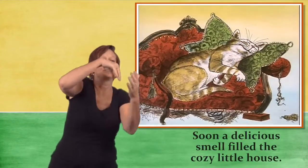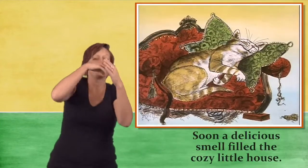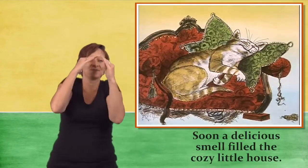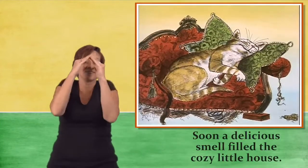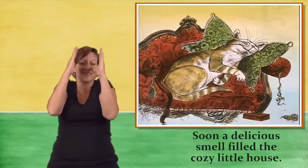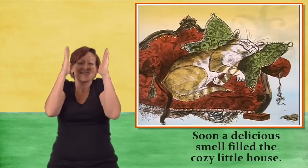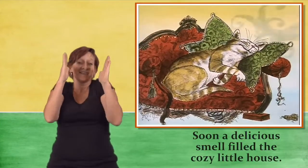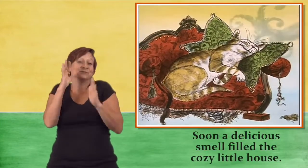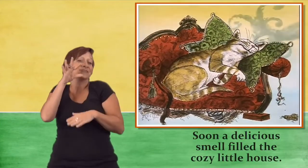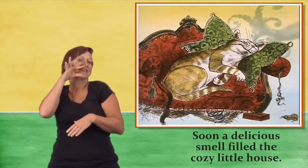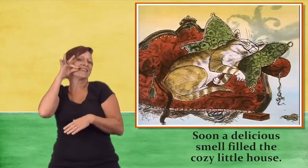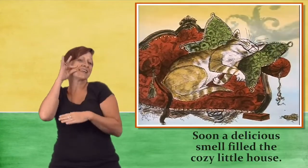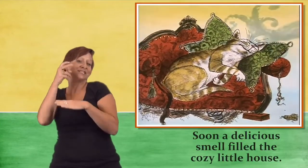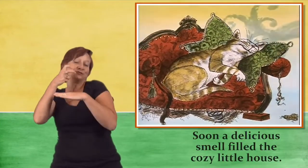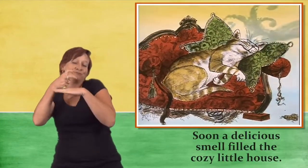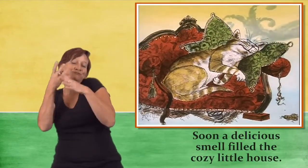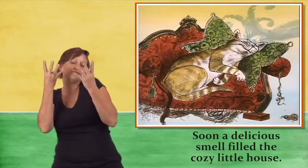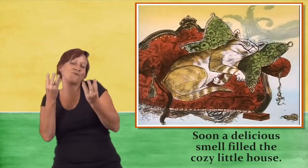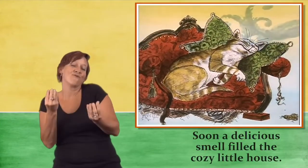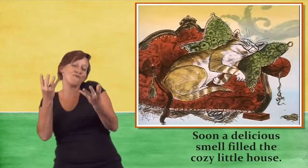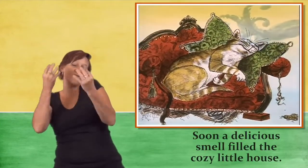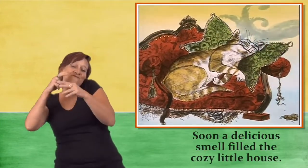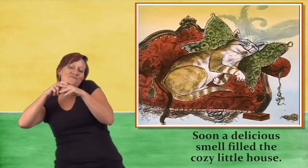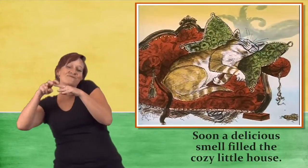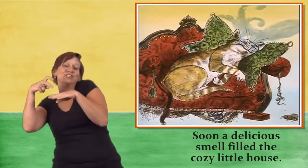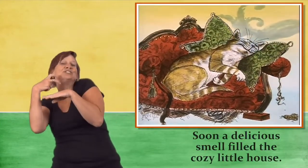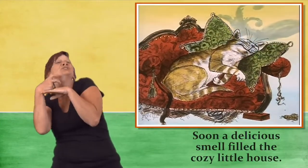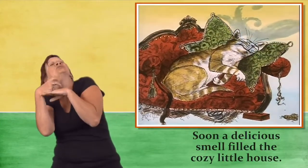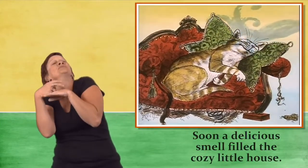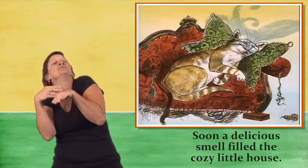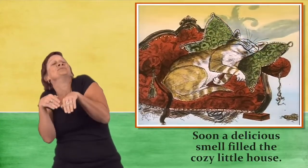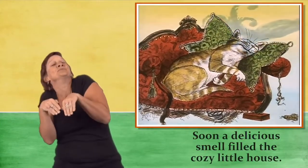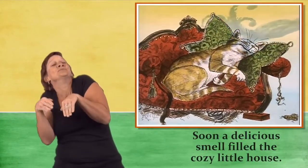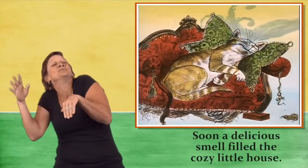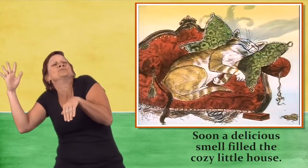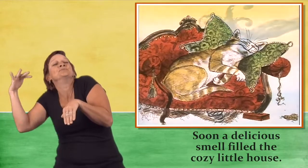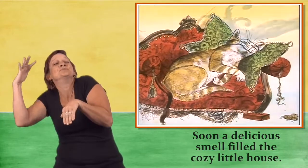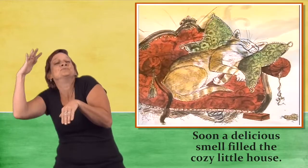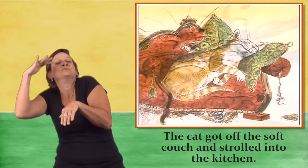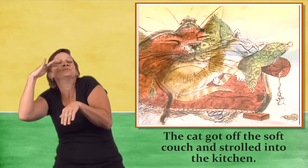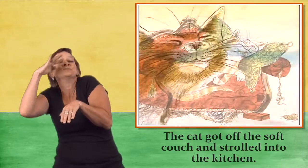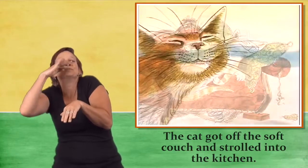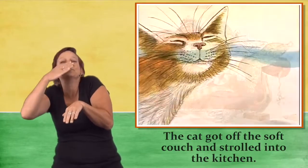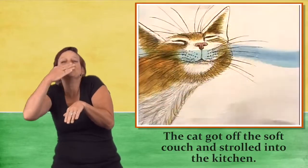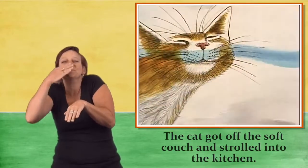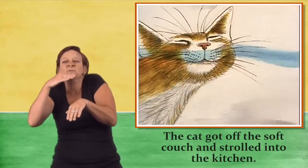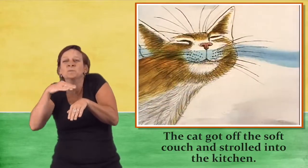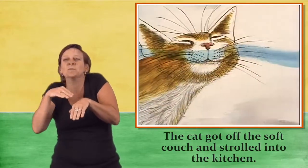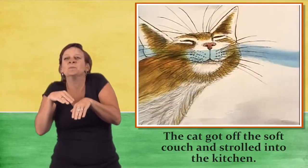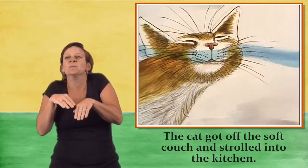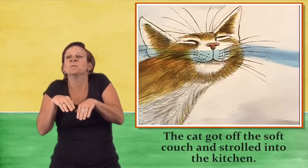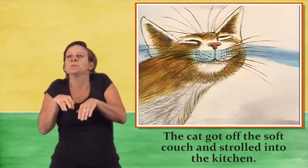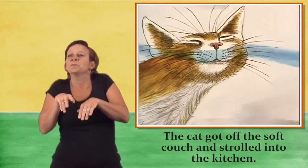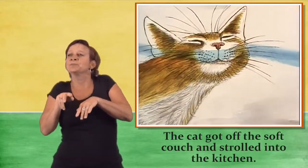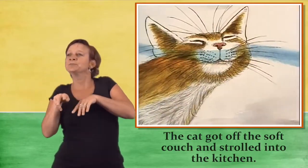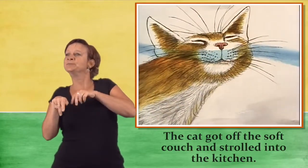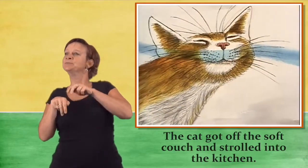Soon, a delicious smell filled the cozy little house. The cat got off the soft